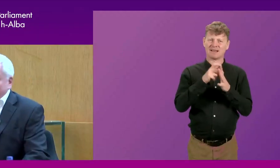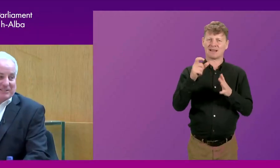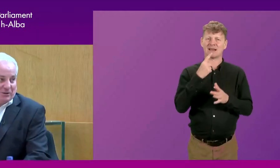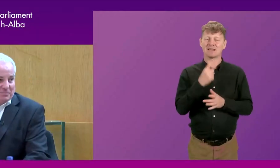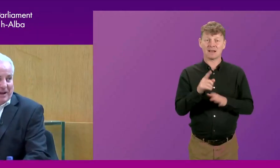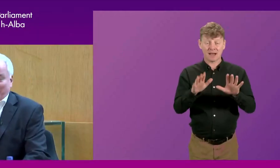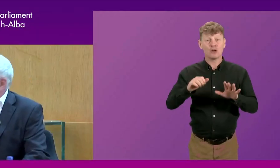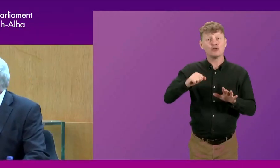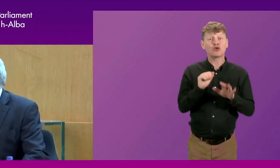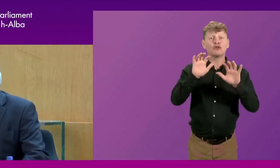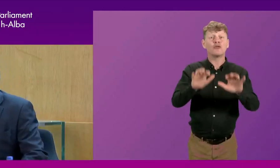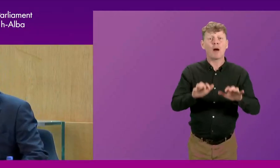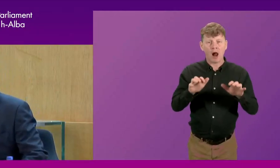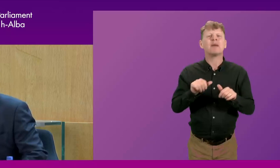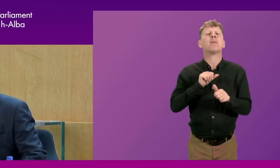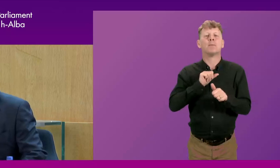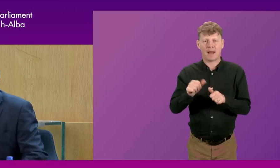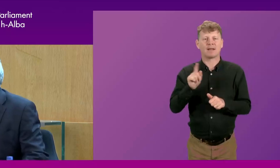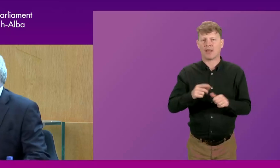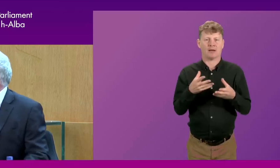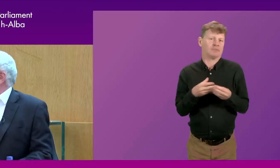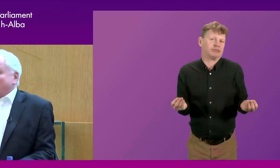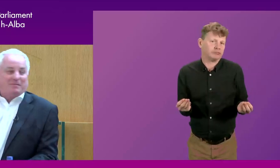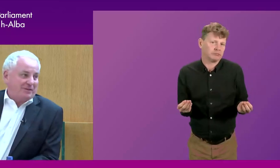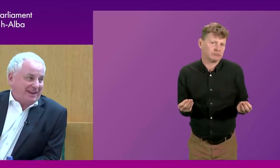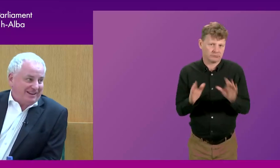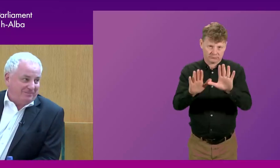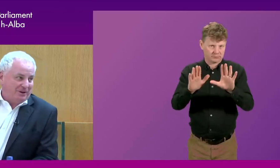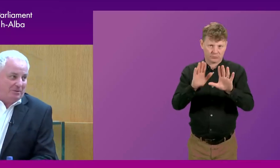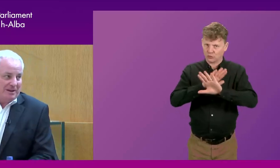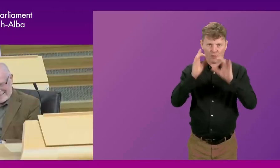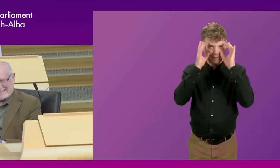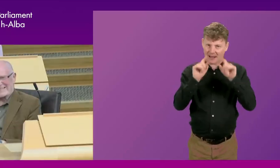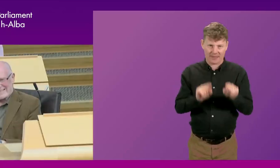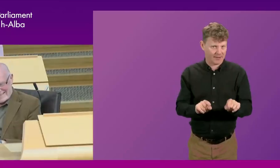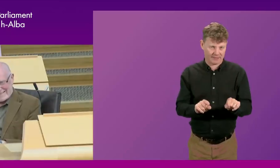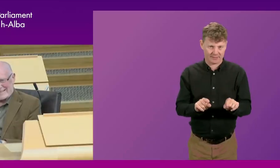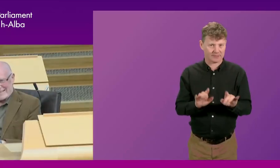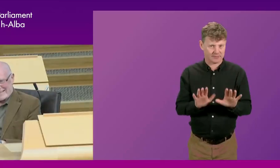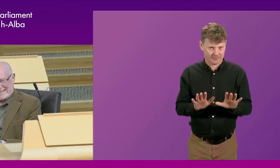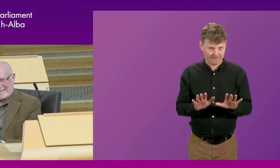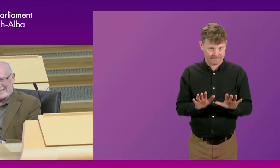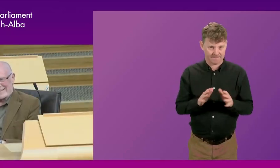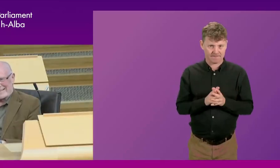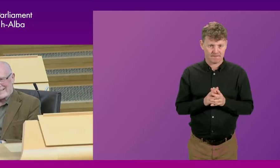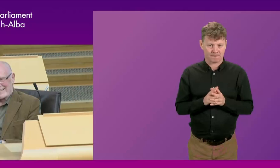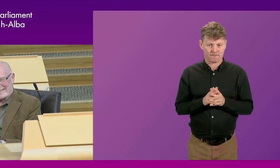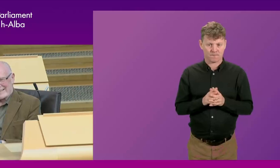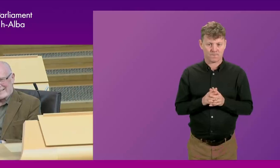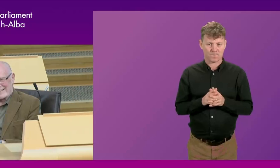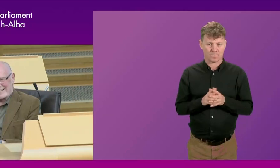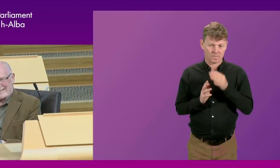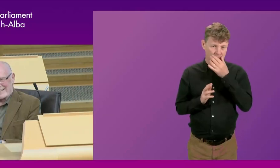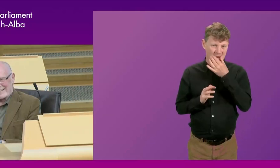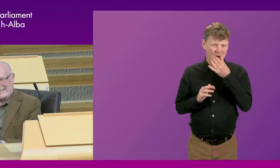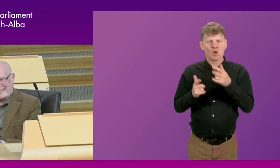having a Scottish Parliament is a lot better than not having a Scottish Parliament. let's never forget that. know, we would never have had, even if there